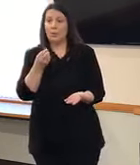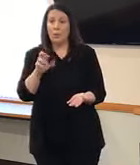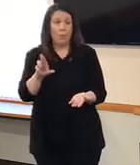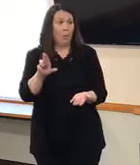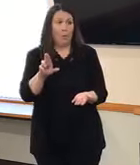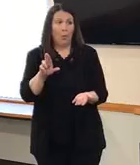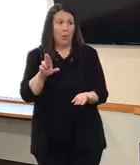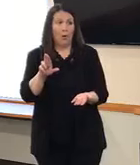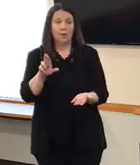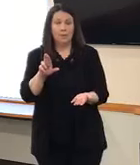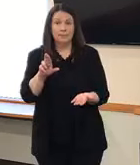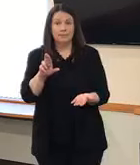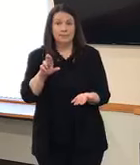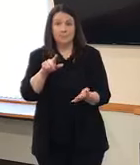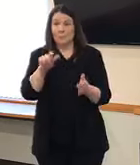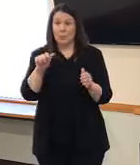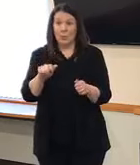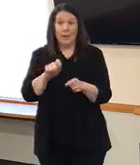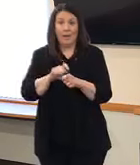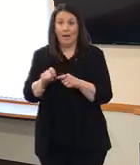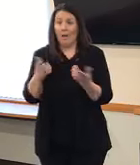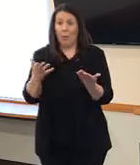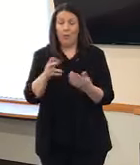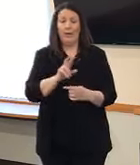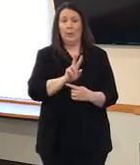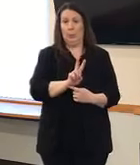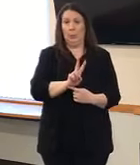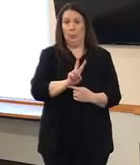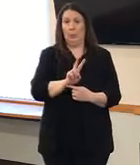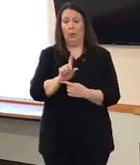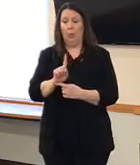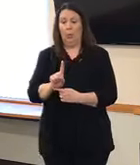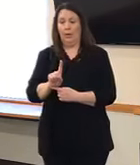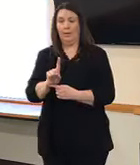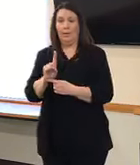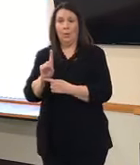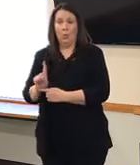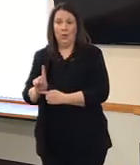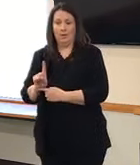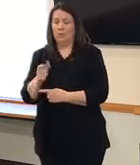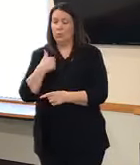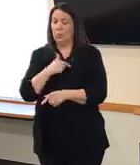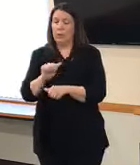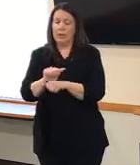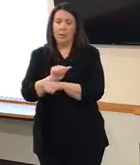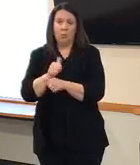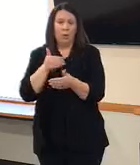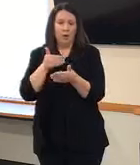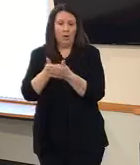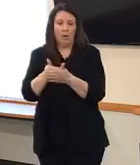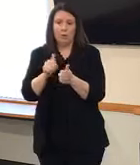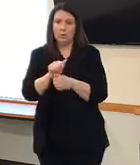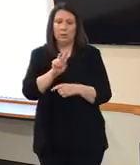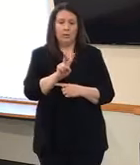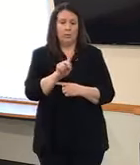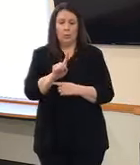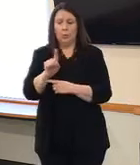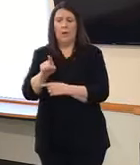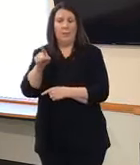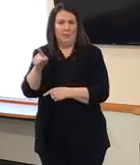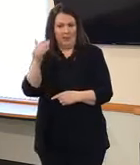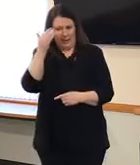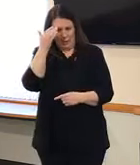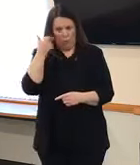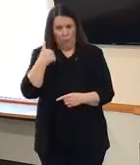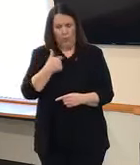that has been mentioned here before, call 211. We work very closely with them. They know us very well. They